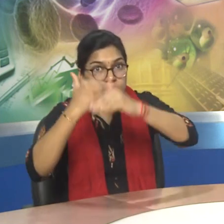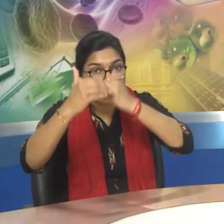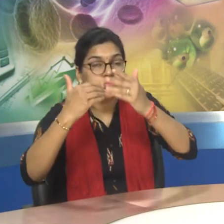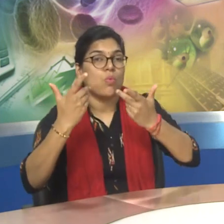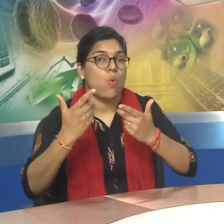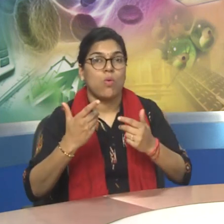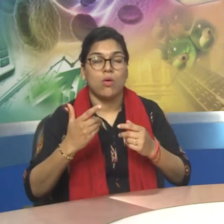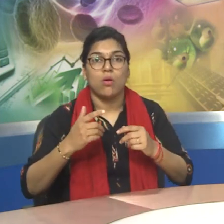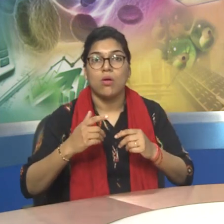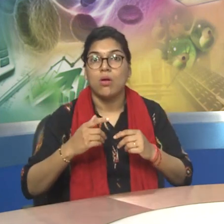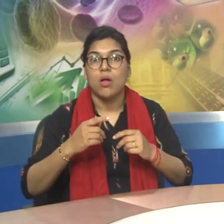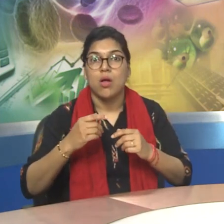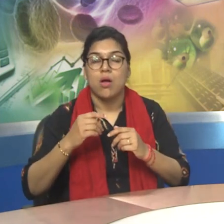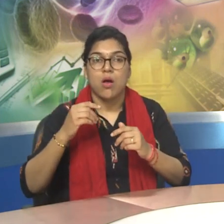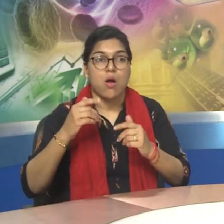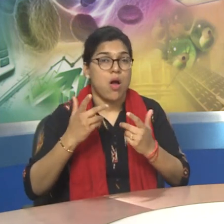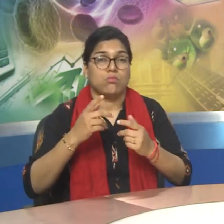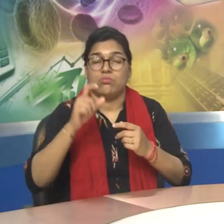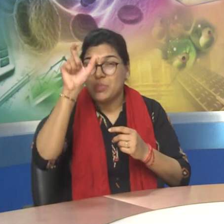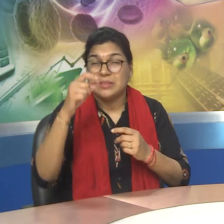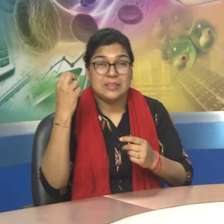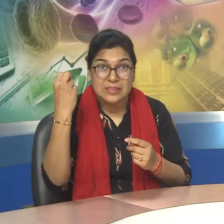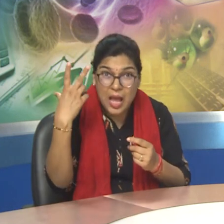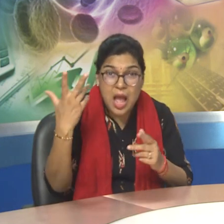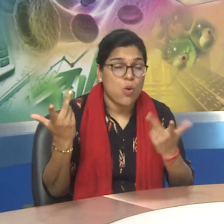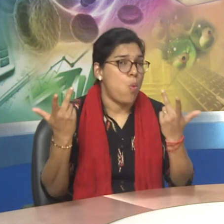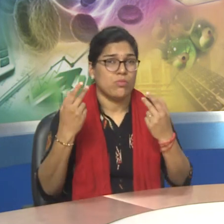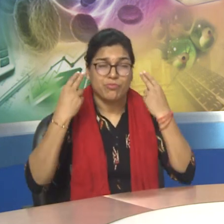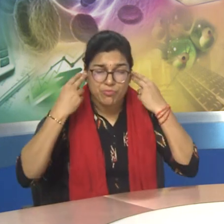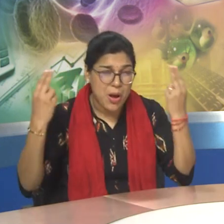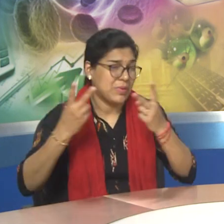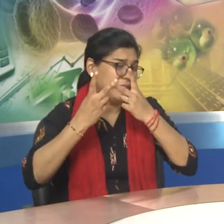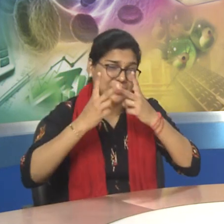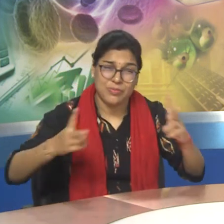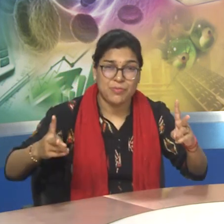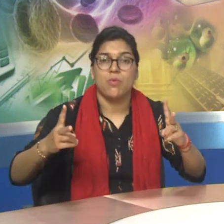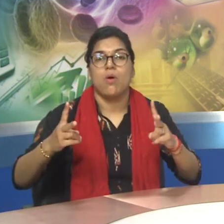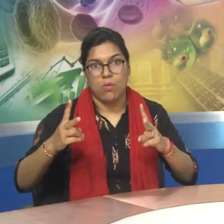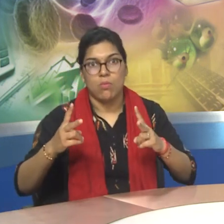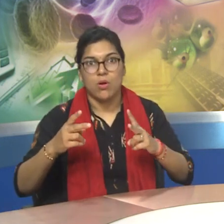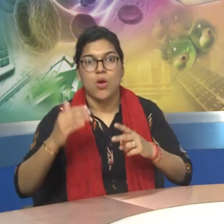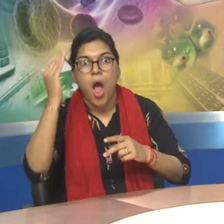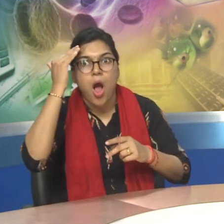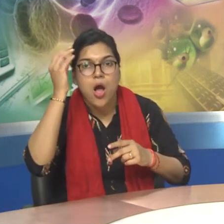it talks about popular magazine articles are typically written by journalists